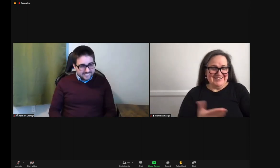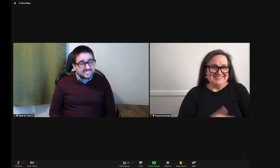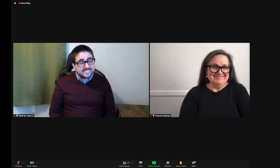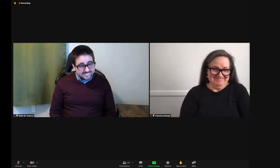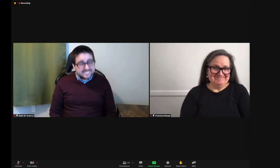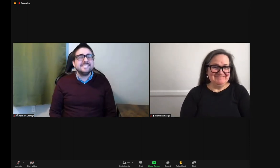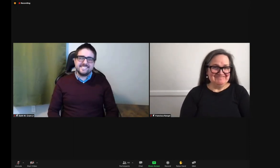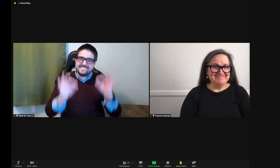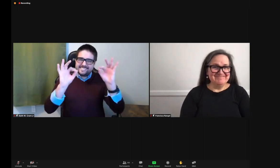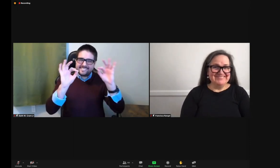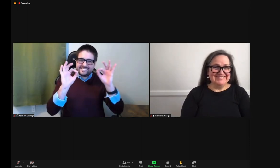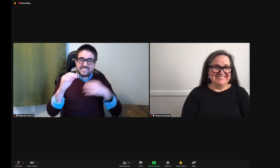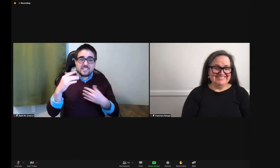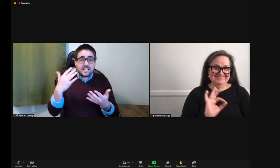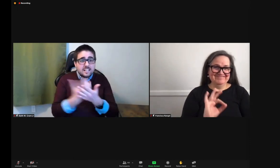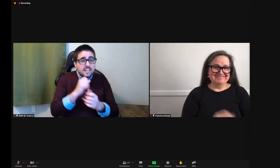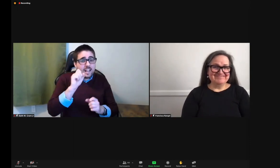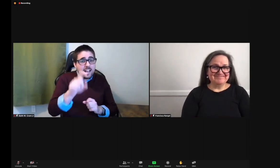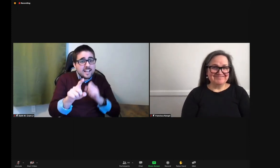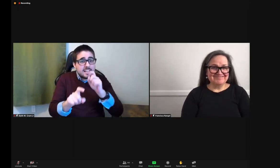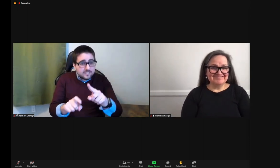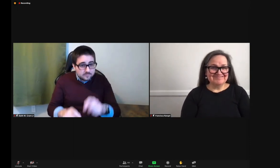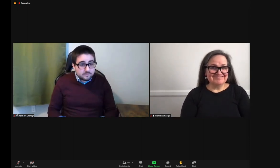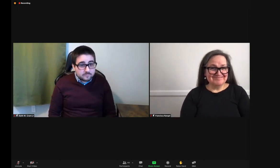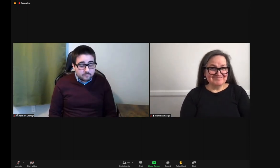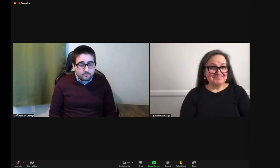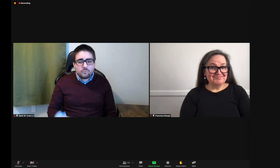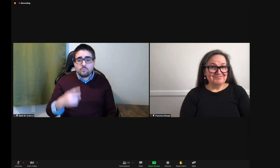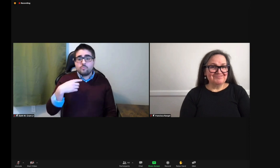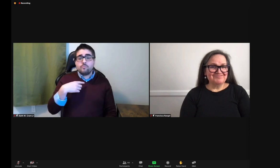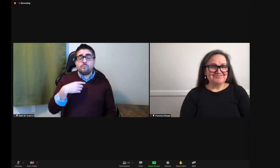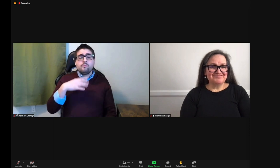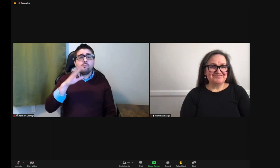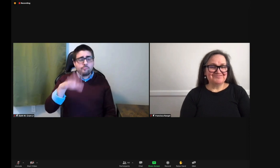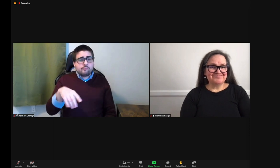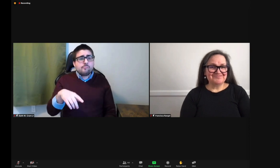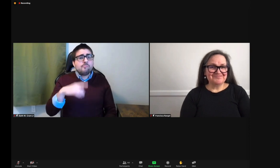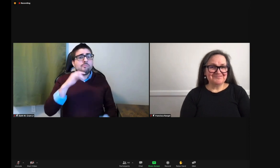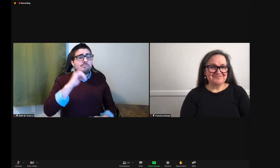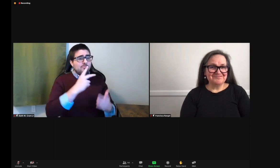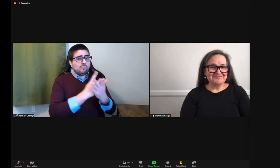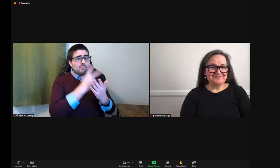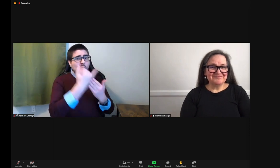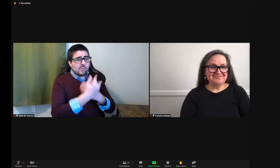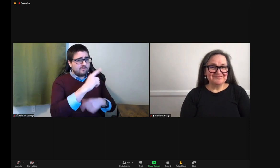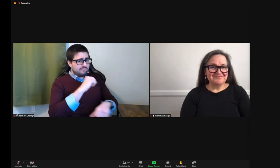Thank you so much, Keith. It's great to be here. So, I have a number of questions to ask you today.